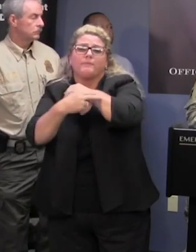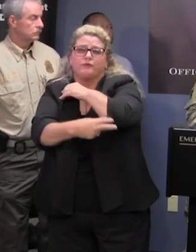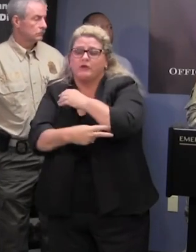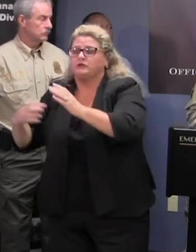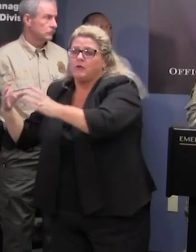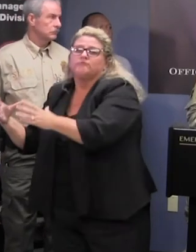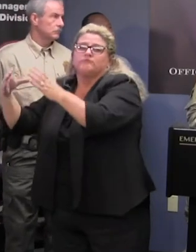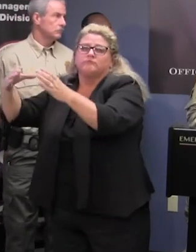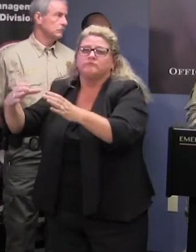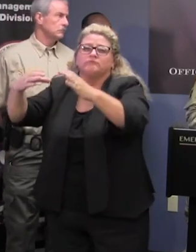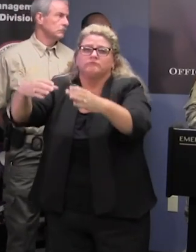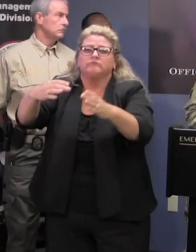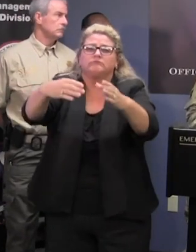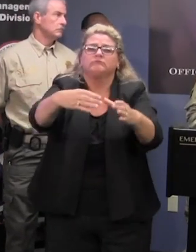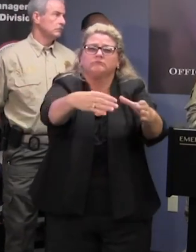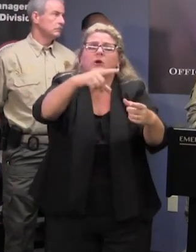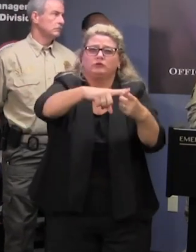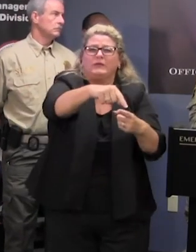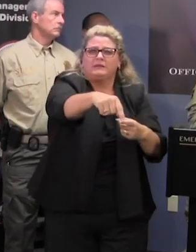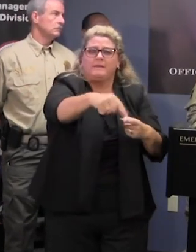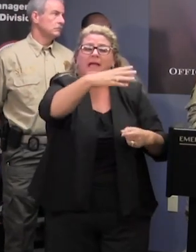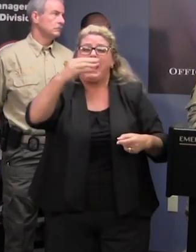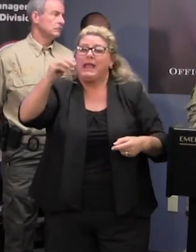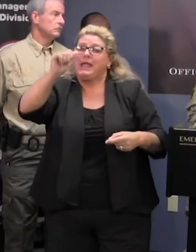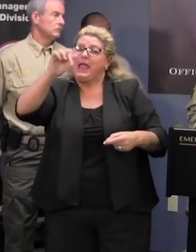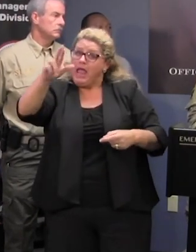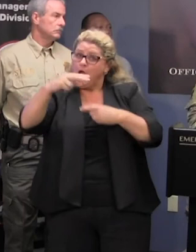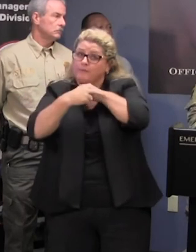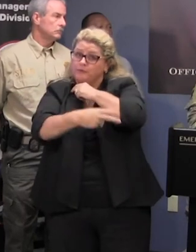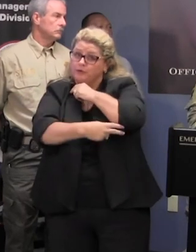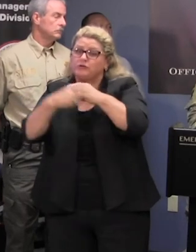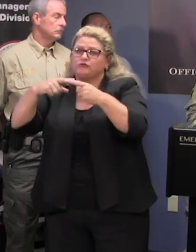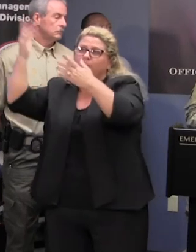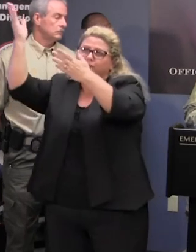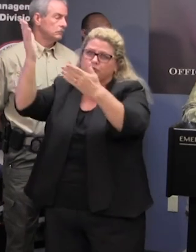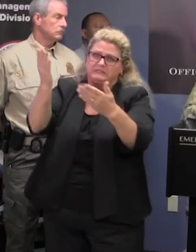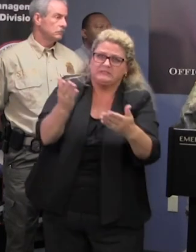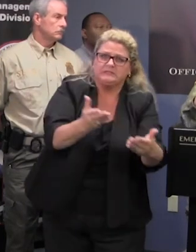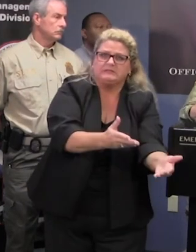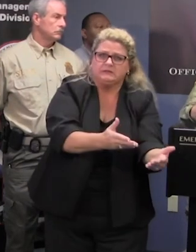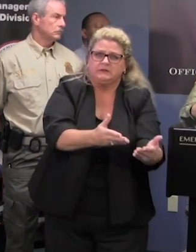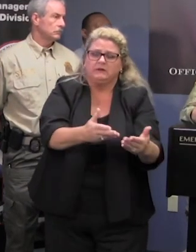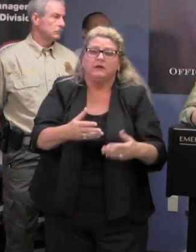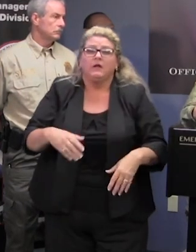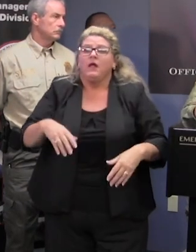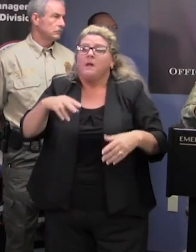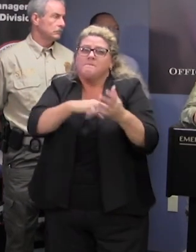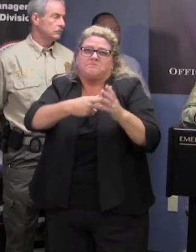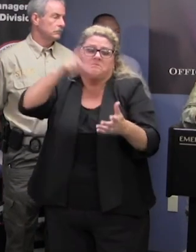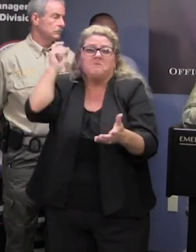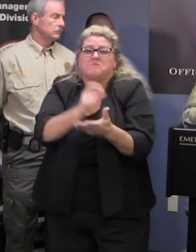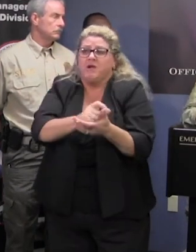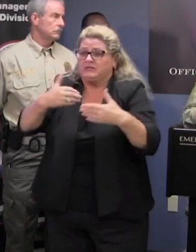to carry supplies over plus an air bridge uh to bring supplies over so it's it's not like this is the only